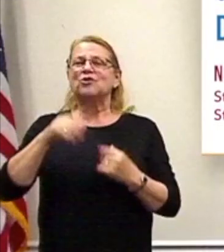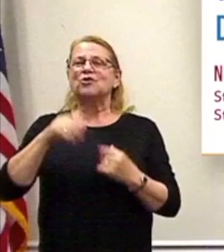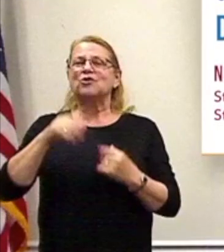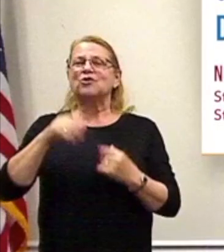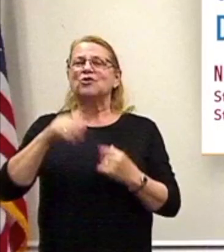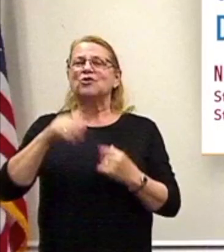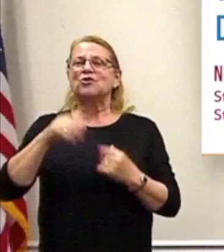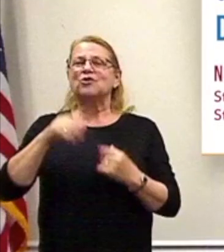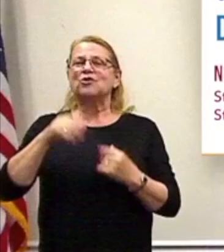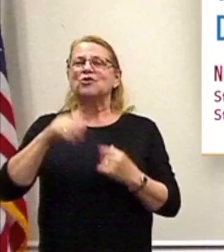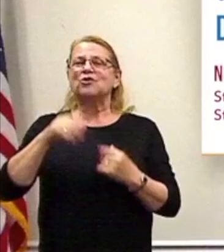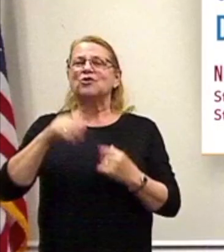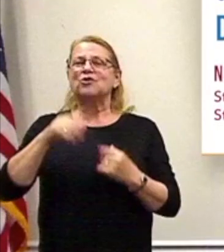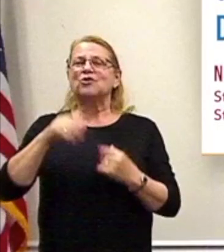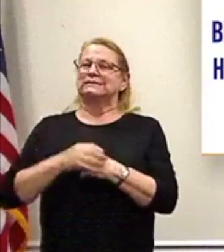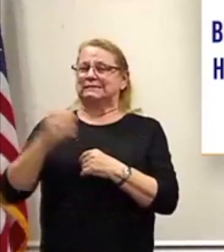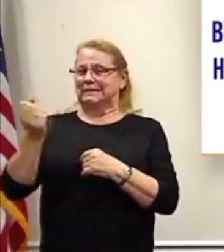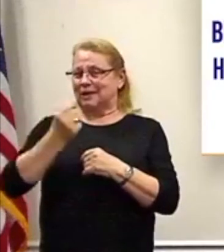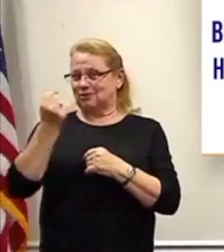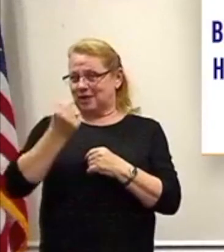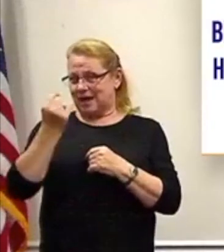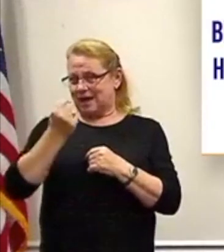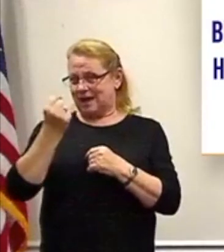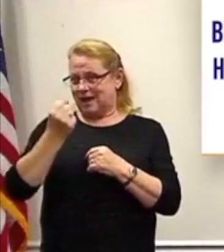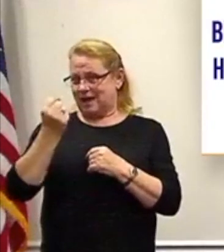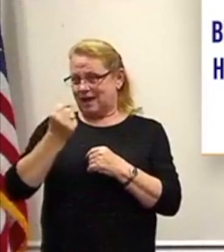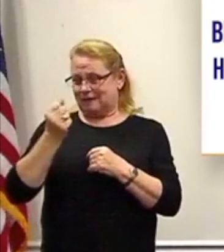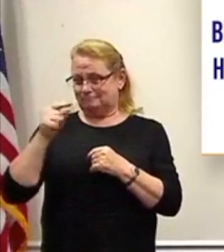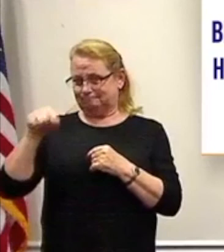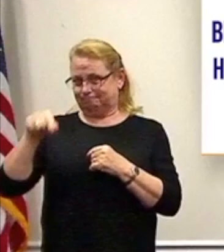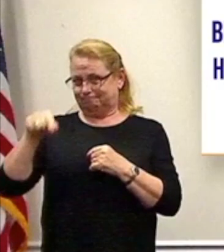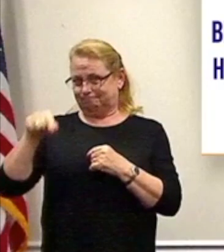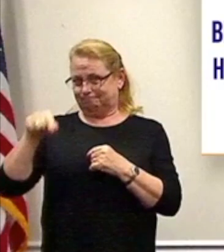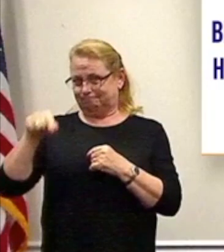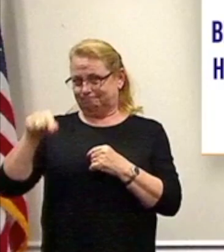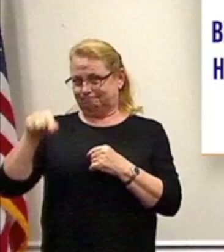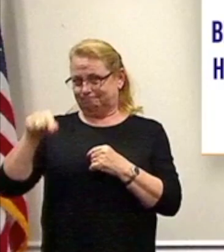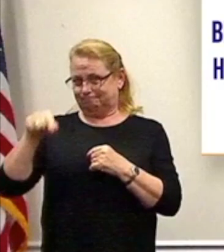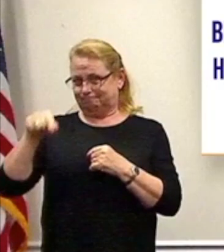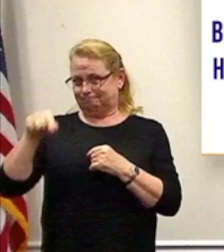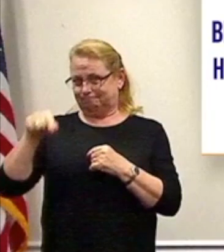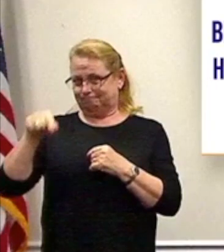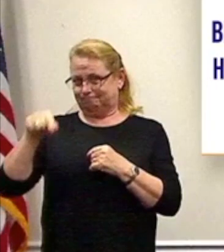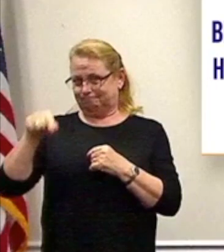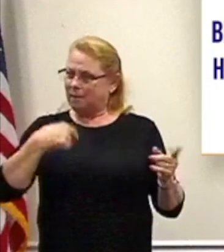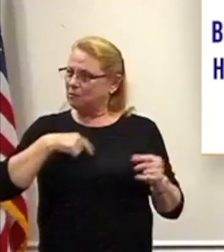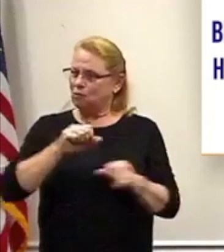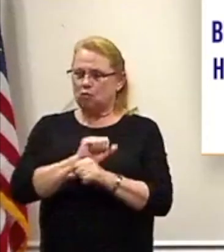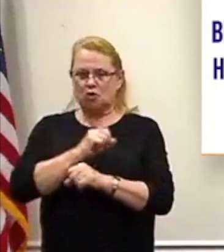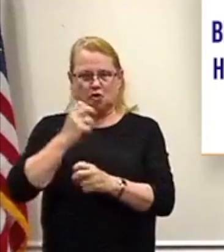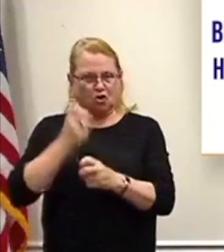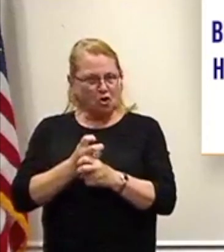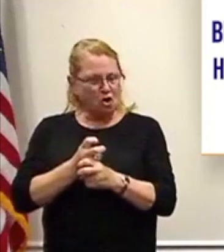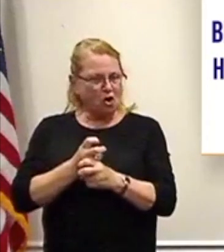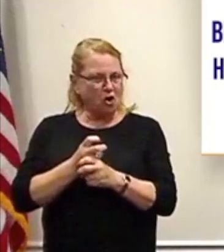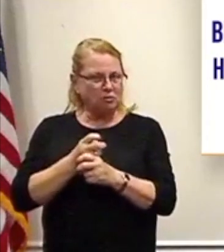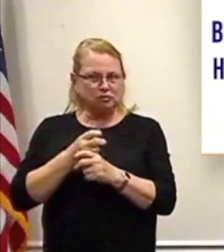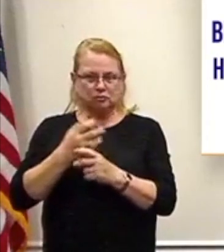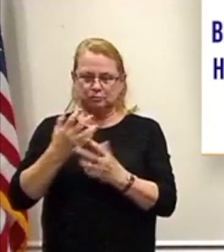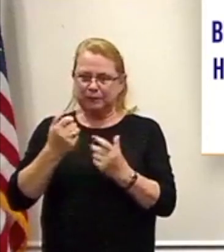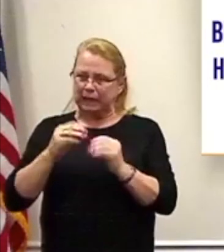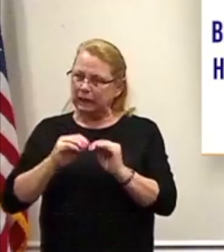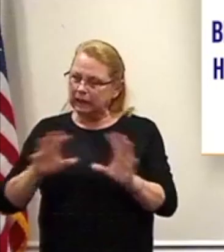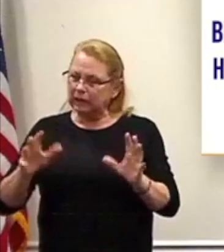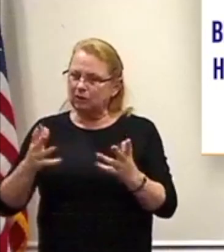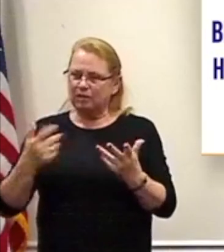That is on Saturday. You remember we worked very hard to make clear that we felt that